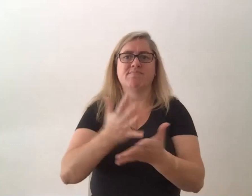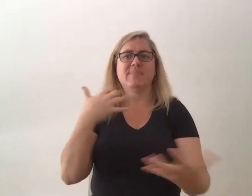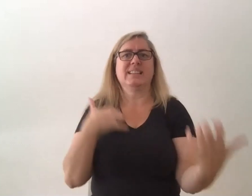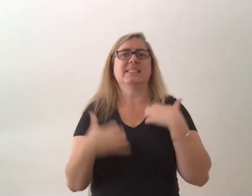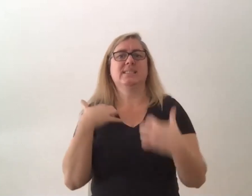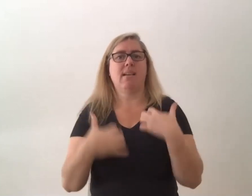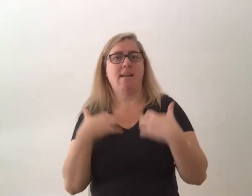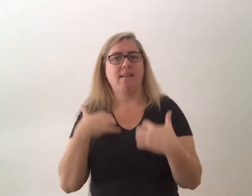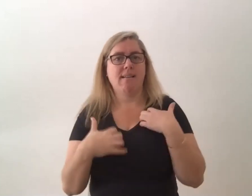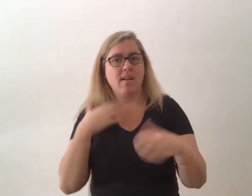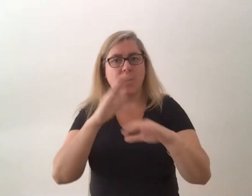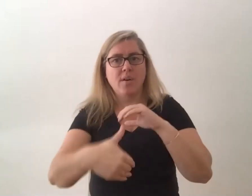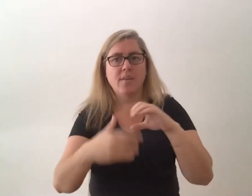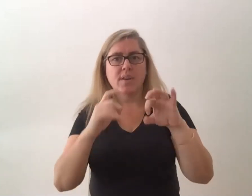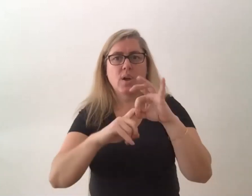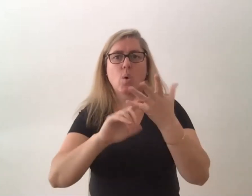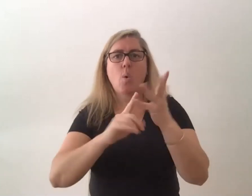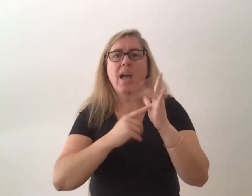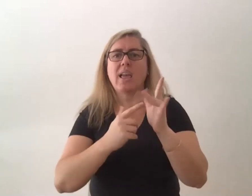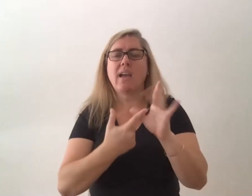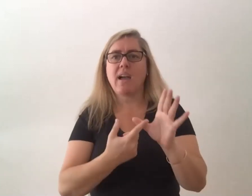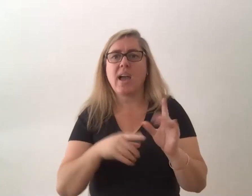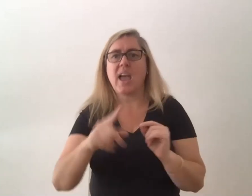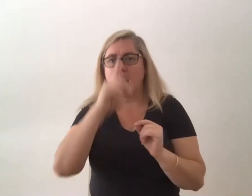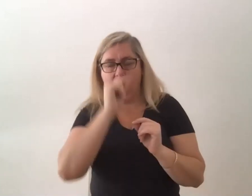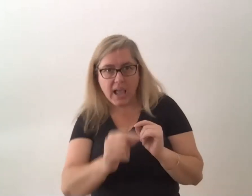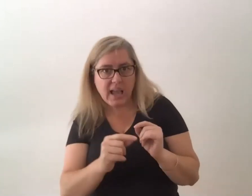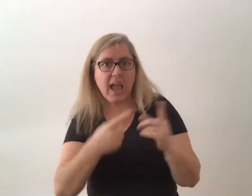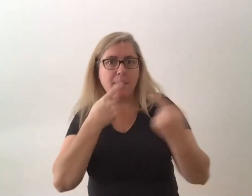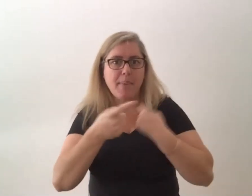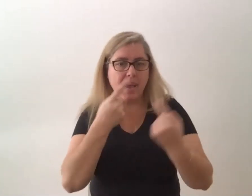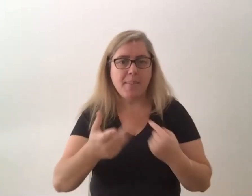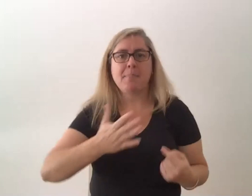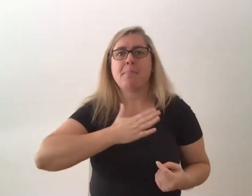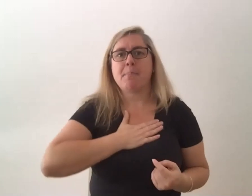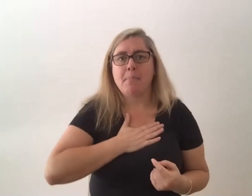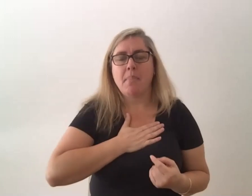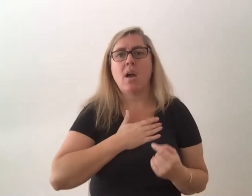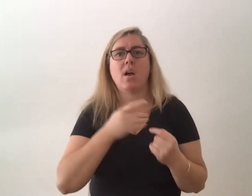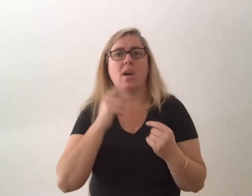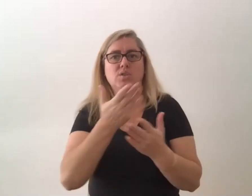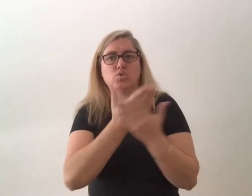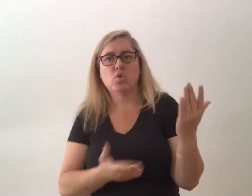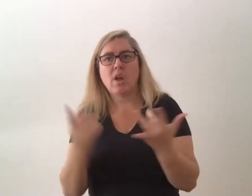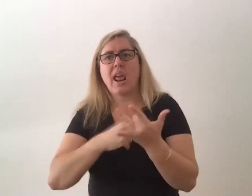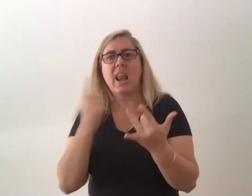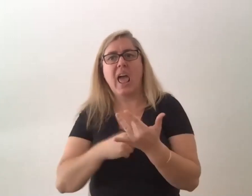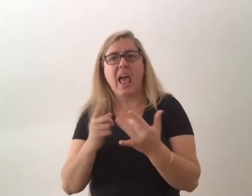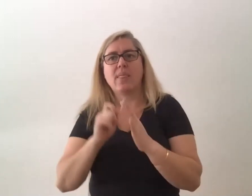and hopefully i get to tell a bit of my story in another side project soon and tour it around tell us